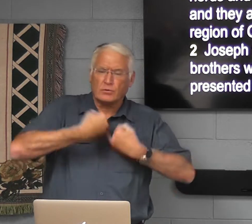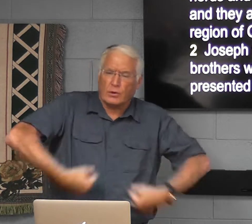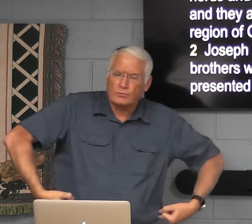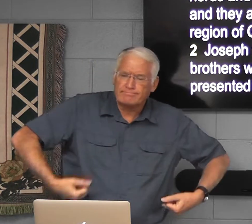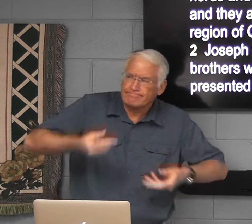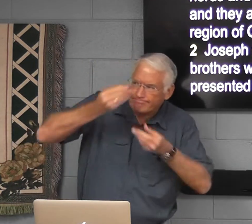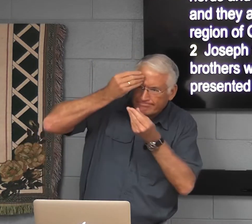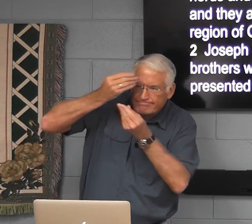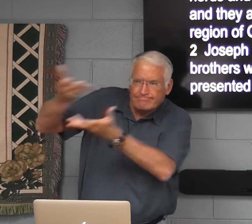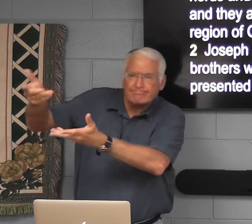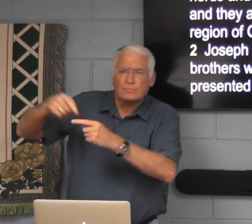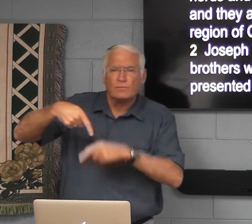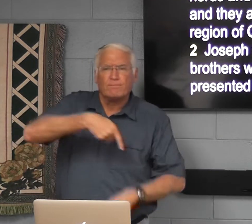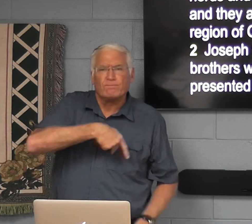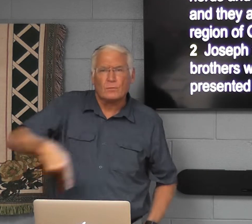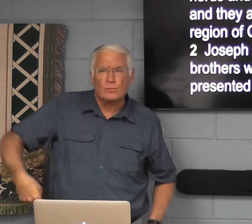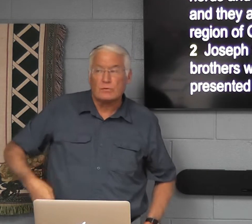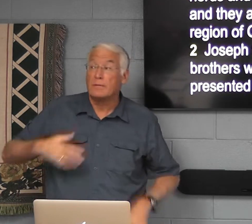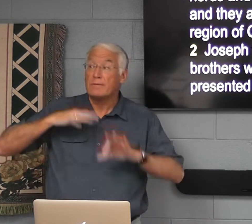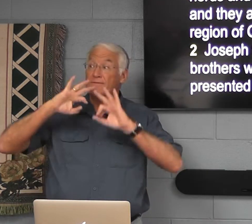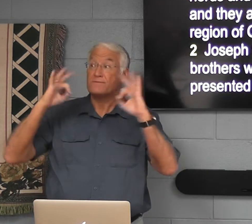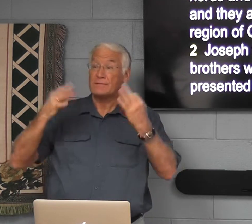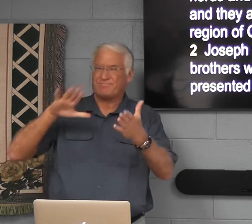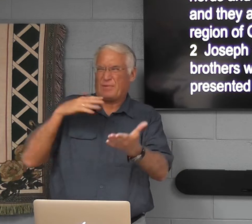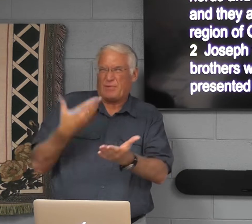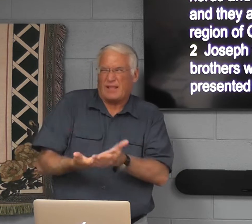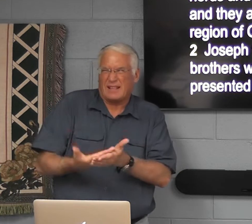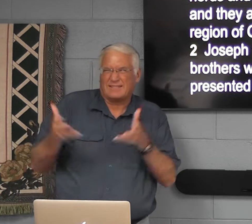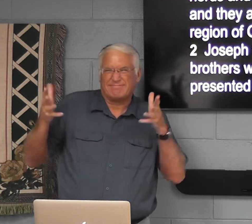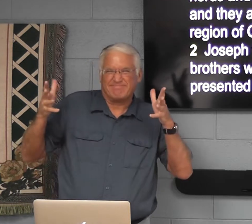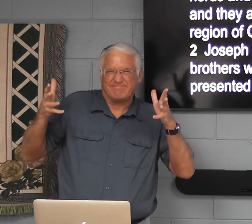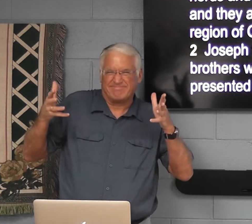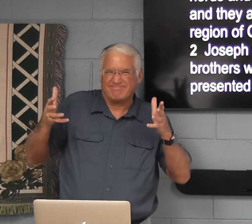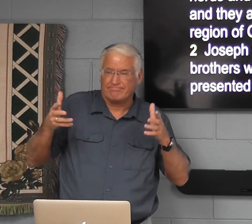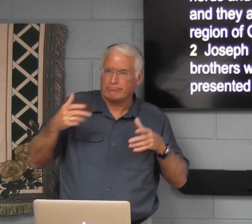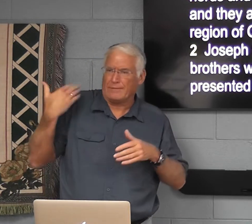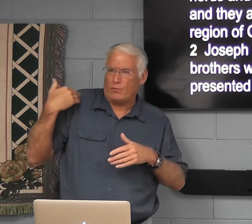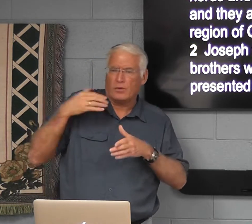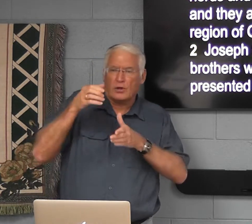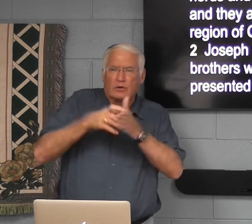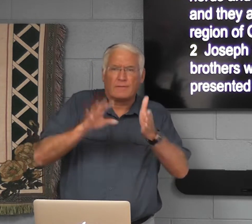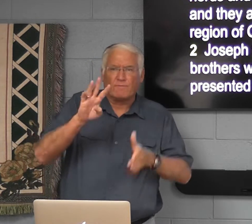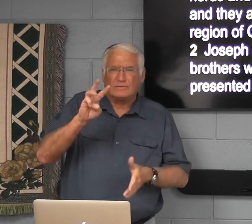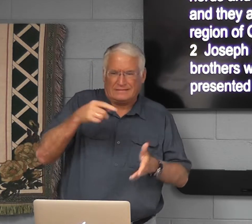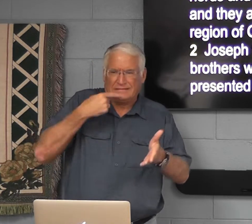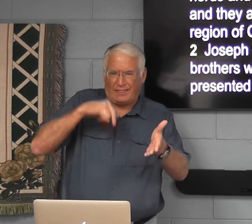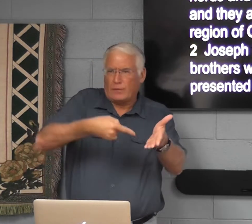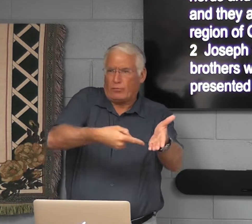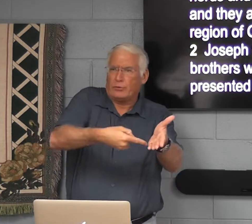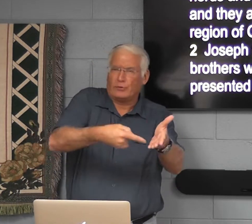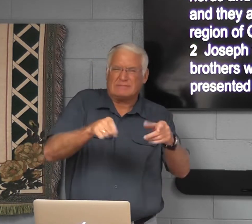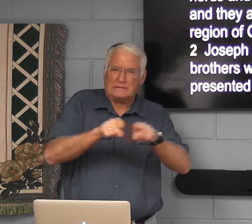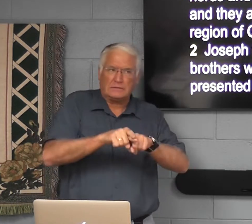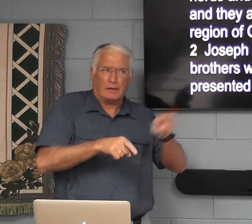Joseph feel like he had to tell Pharaoh, that my family has arrived? In chapter 46,